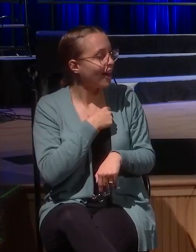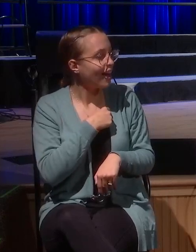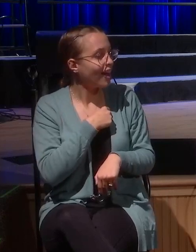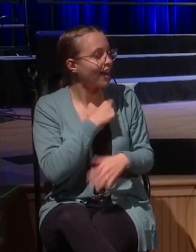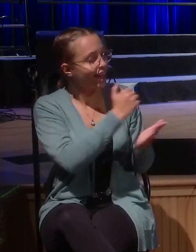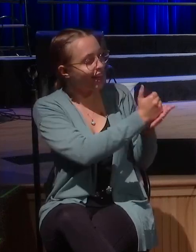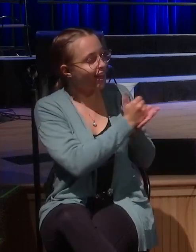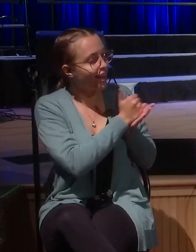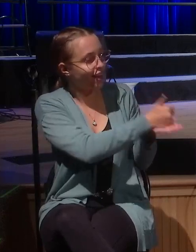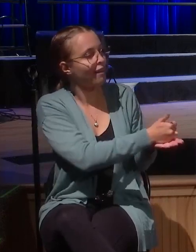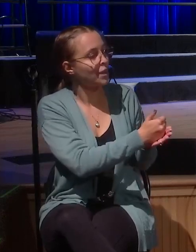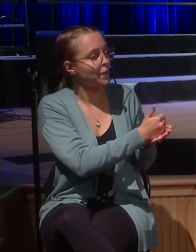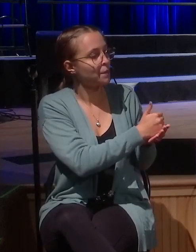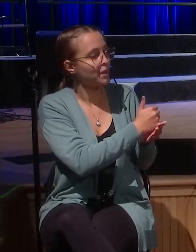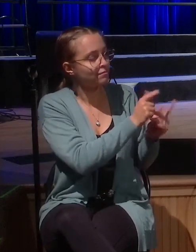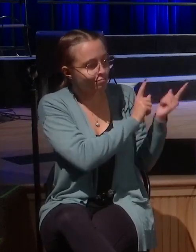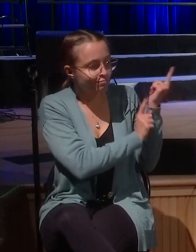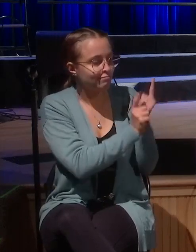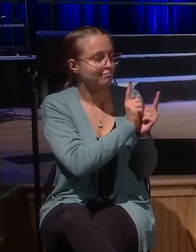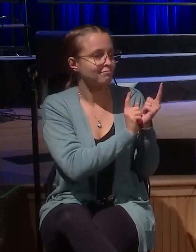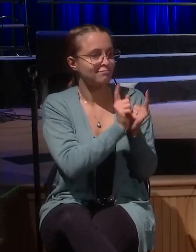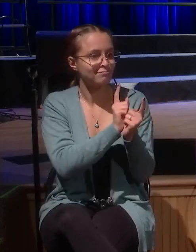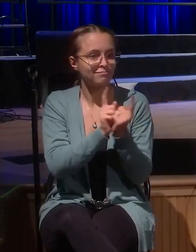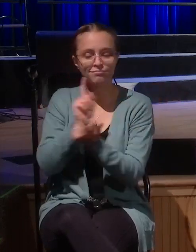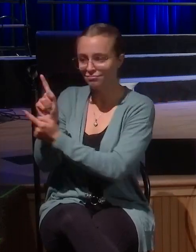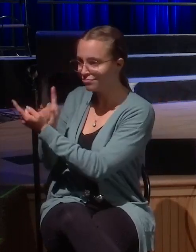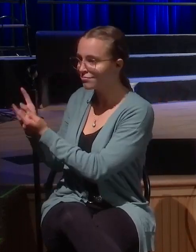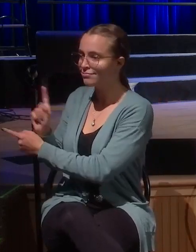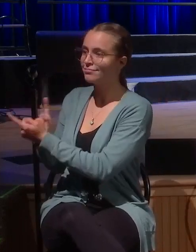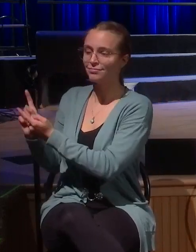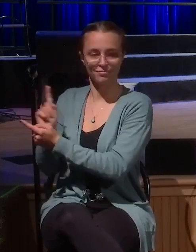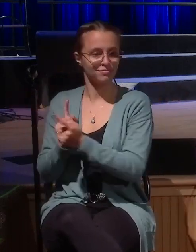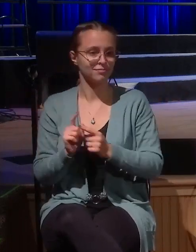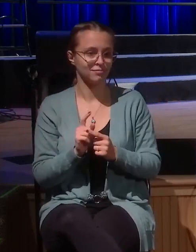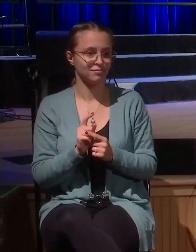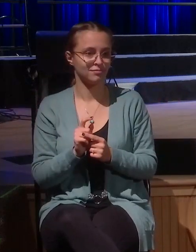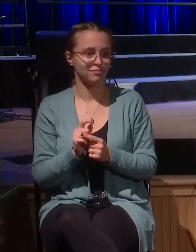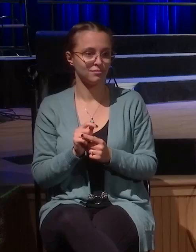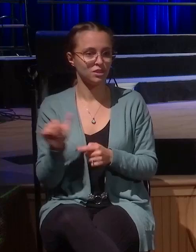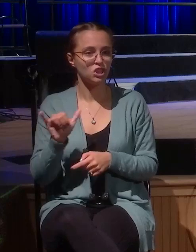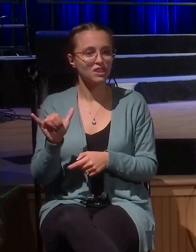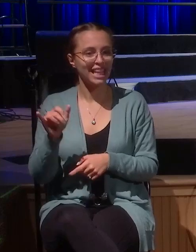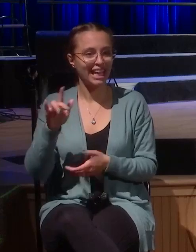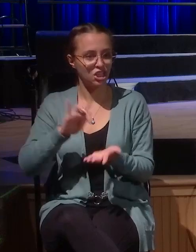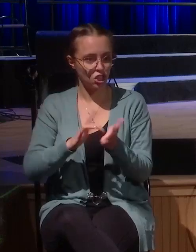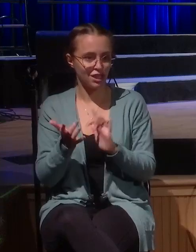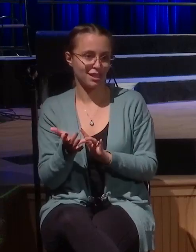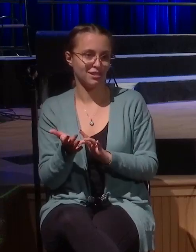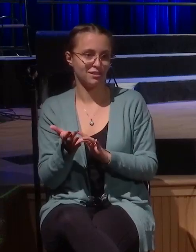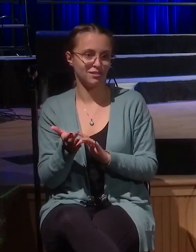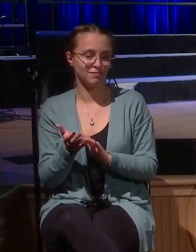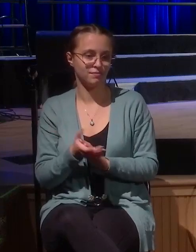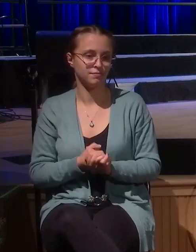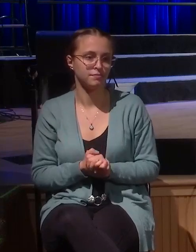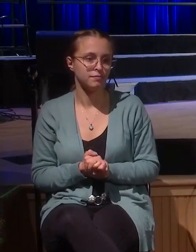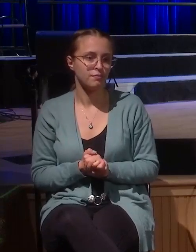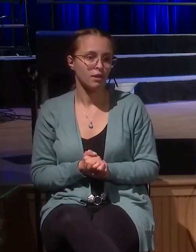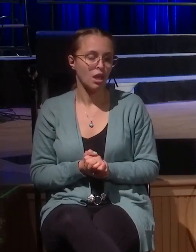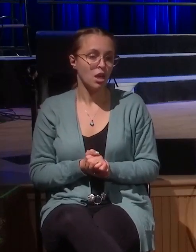But we are also Zacchaeus in this story. For those of us who have never professed faith